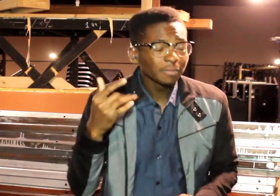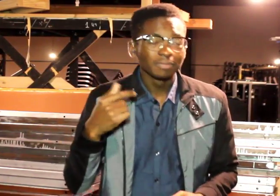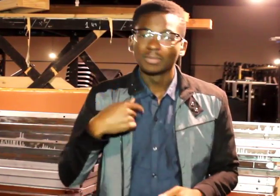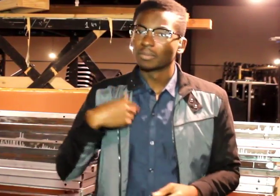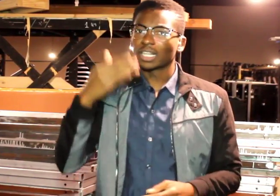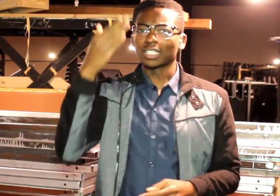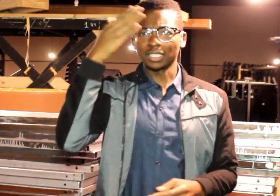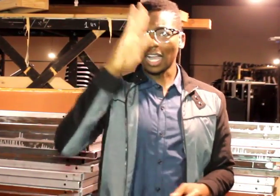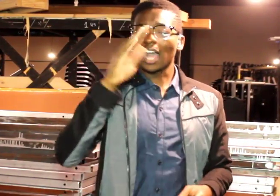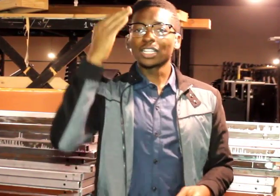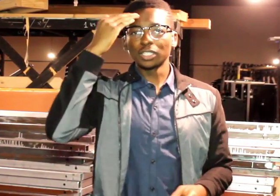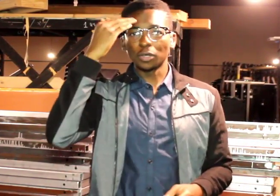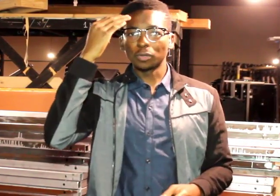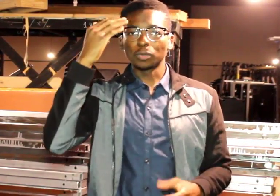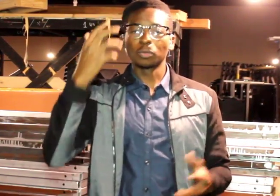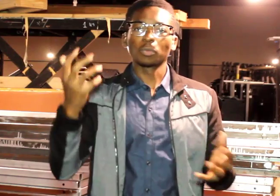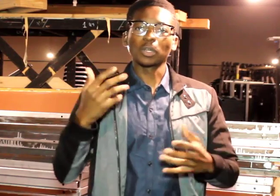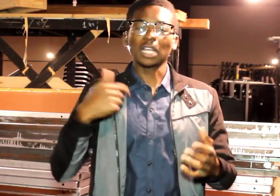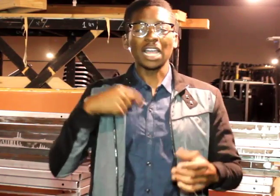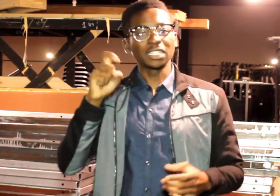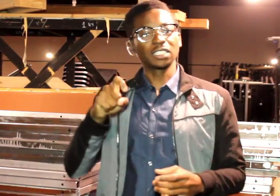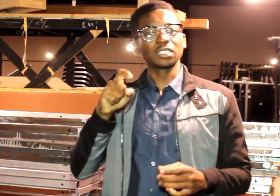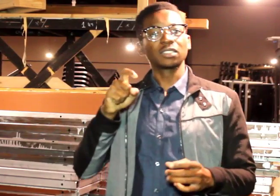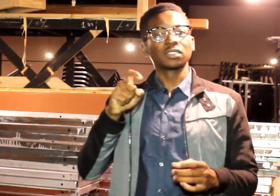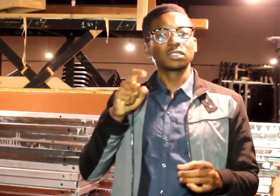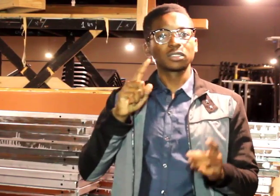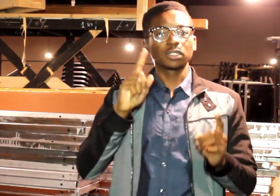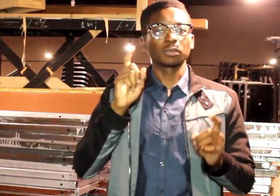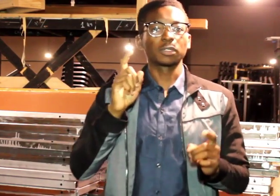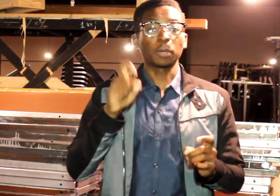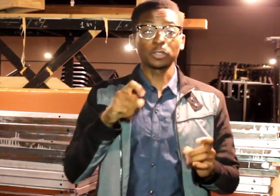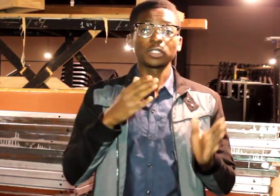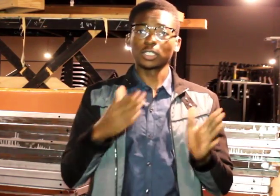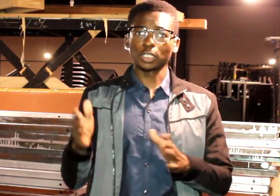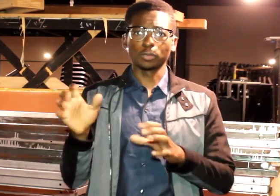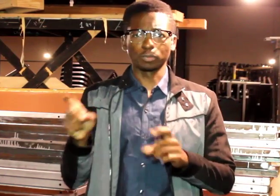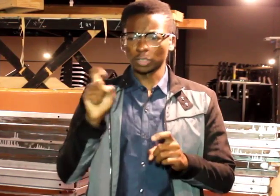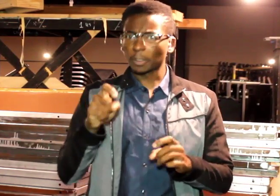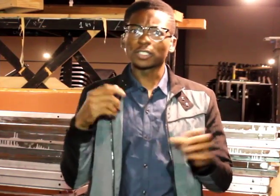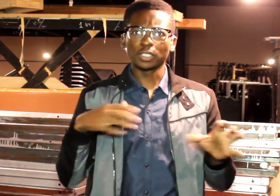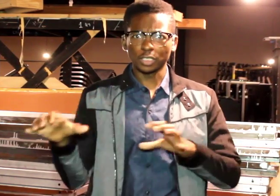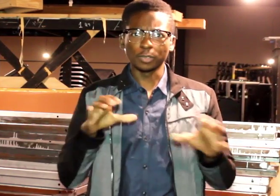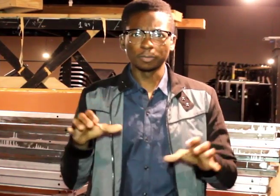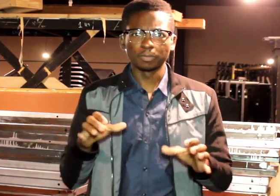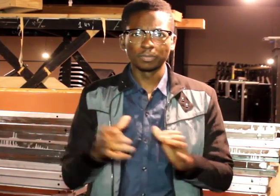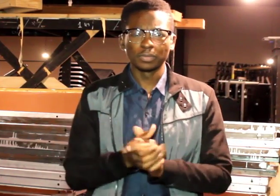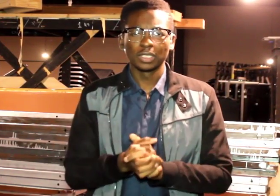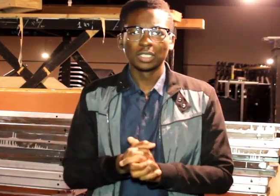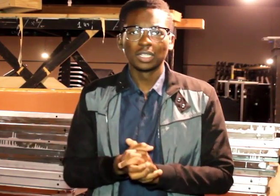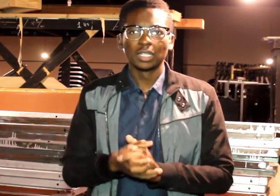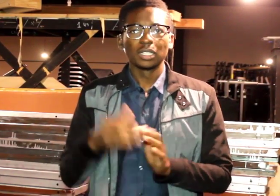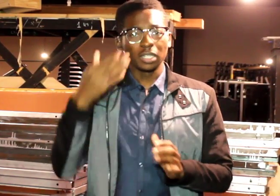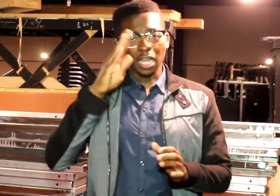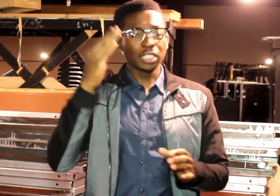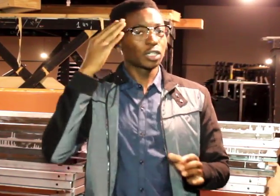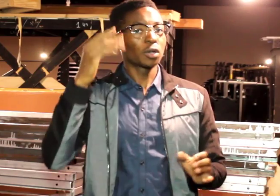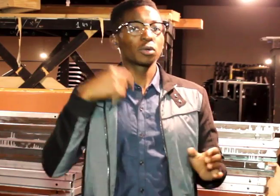Because God knows what I'm supposed to do. God knows